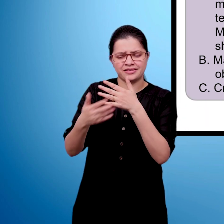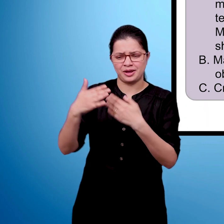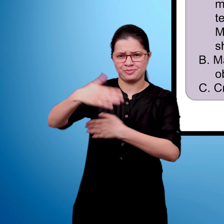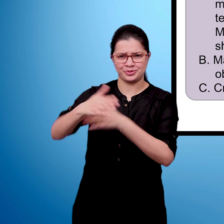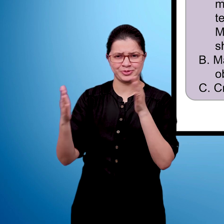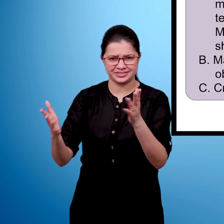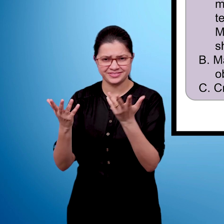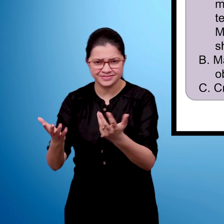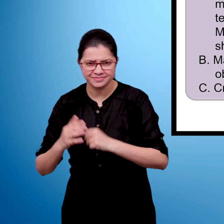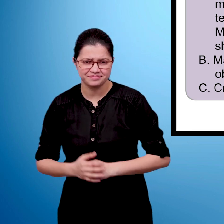etc.